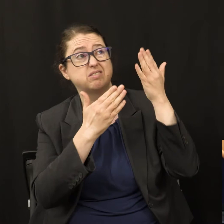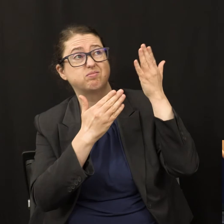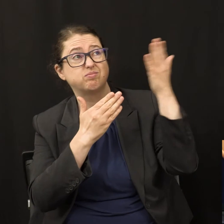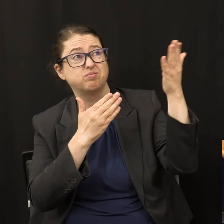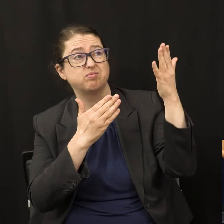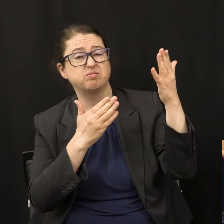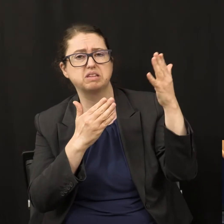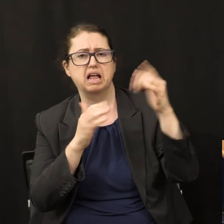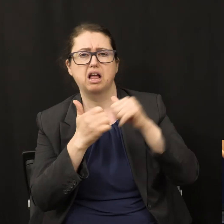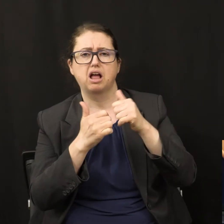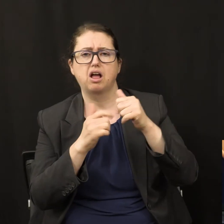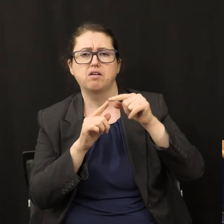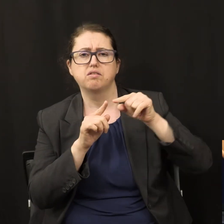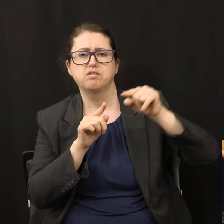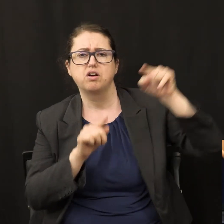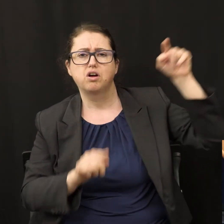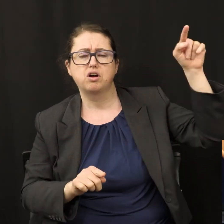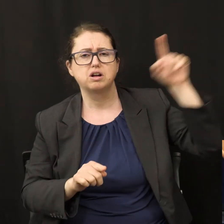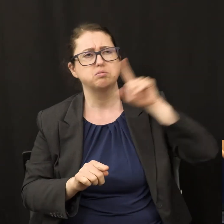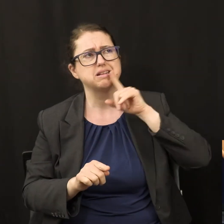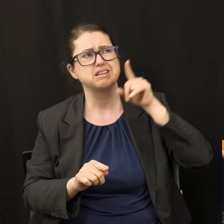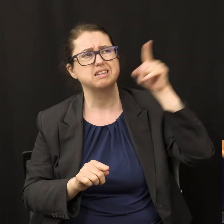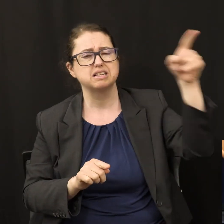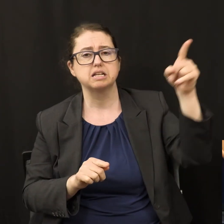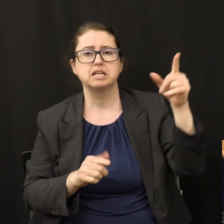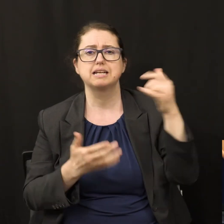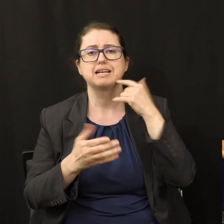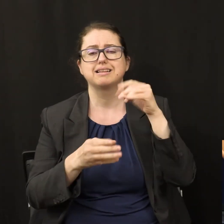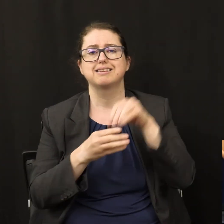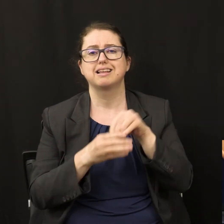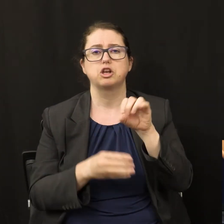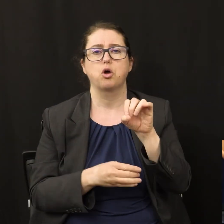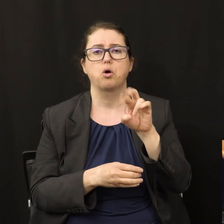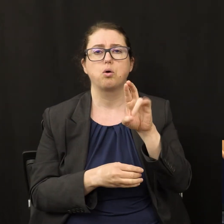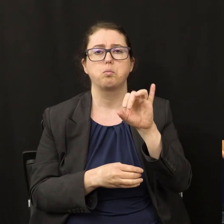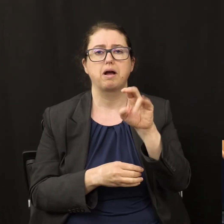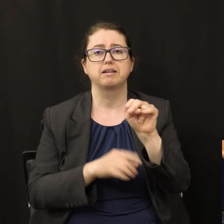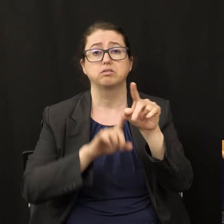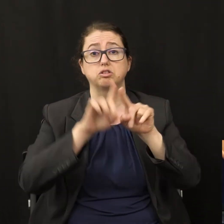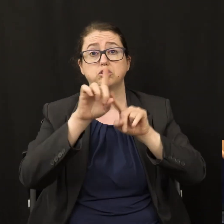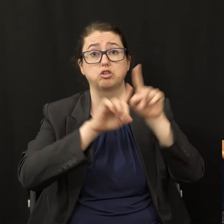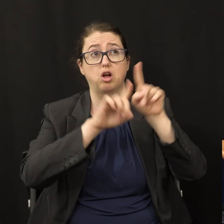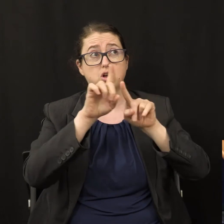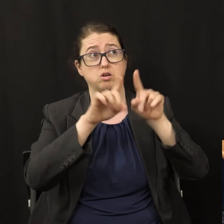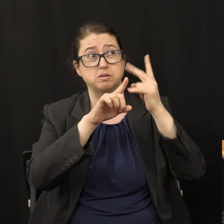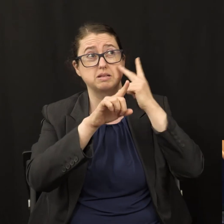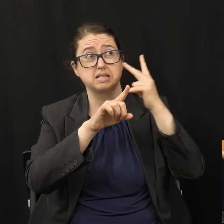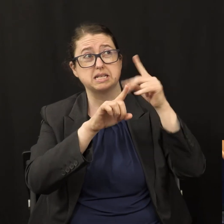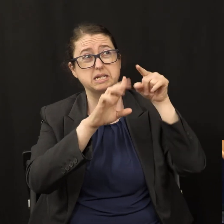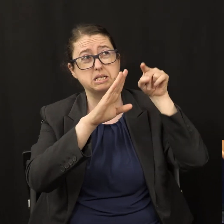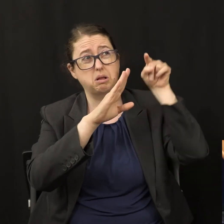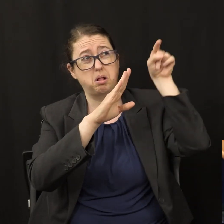ways, deep down in Orion somewhere. But Daniel 9 tells us that Daniel